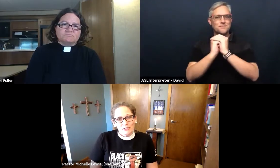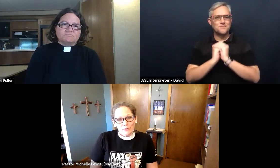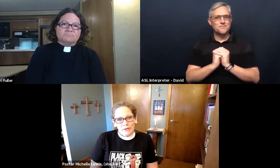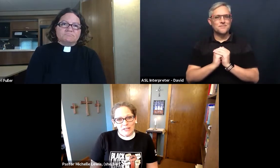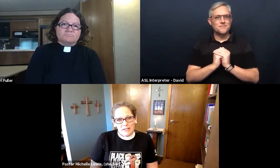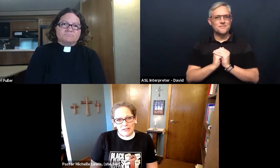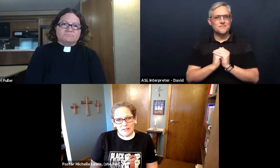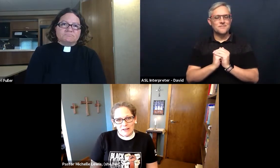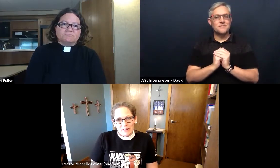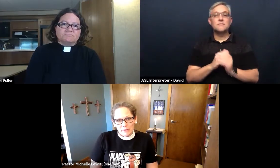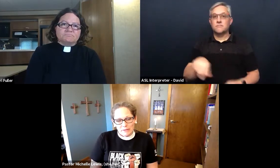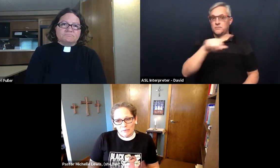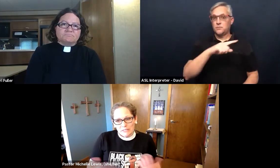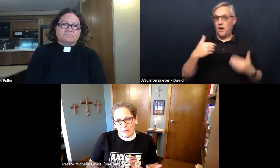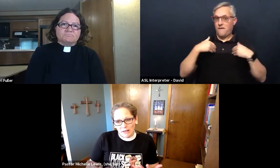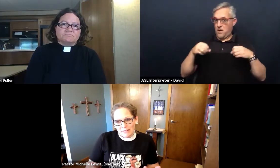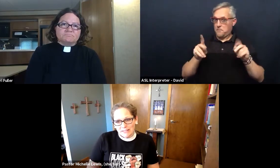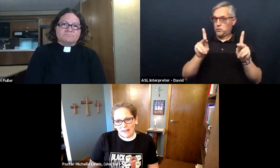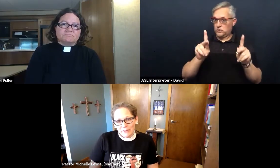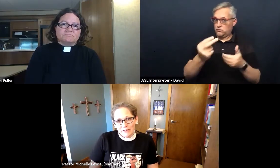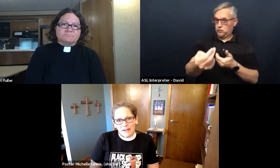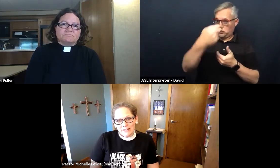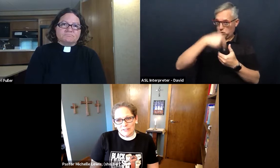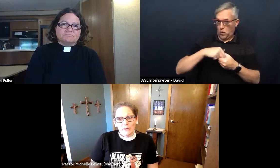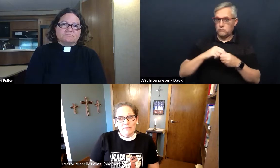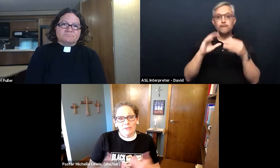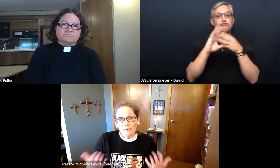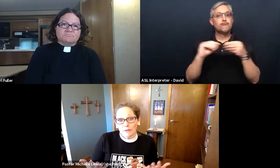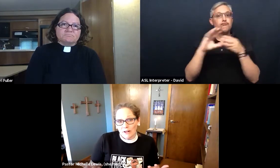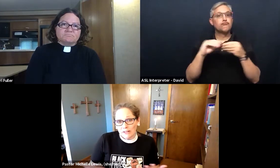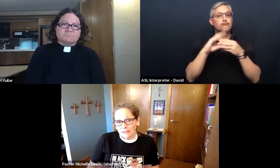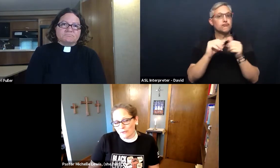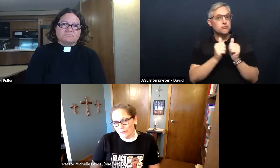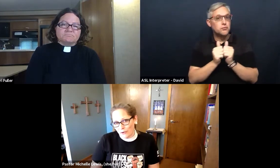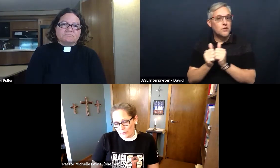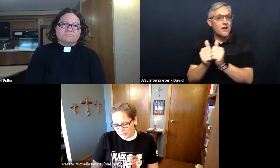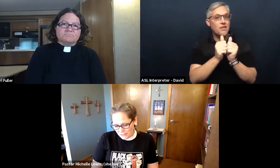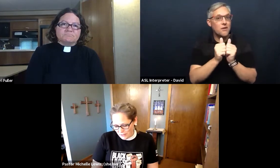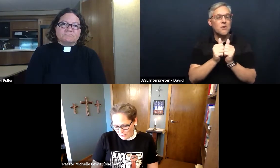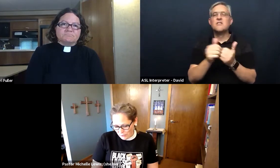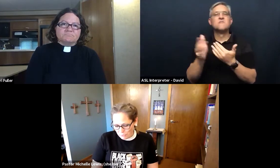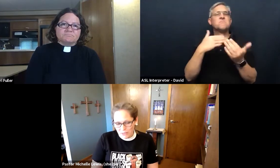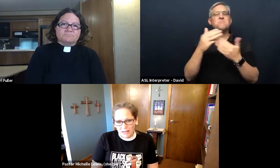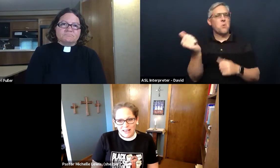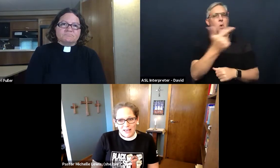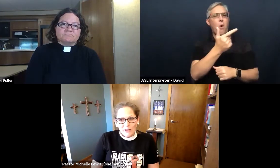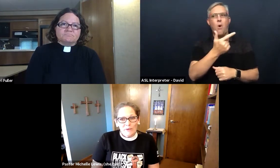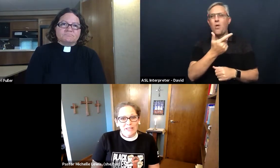join in and respond together. And so even though we're all in our own homes worshiping, we can